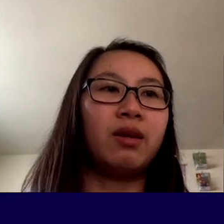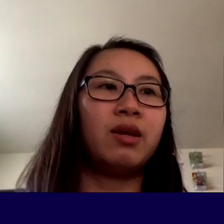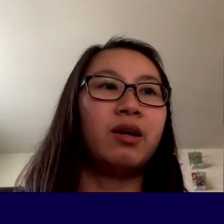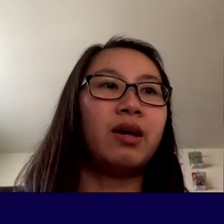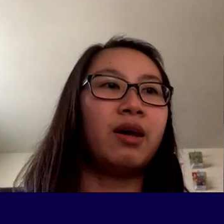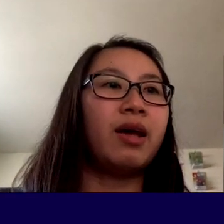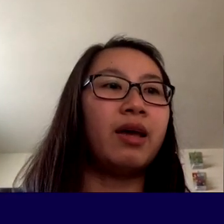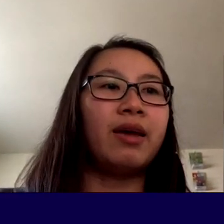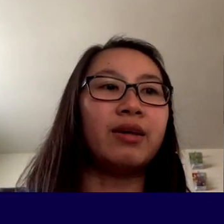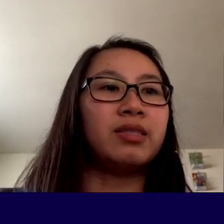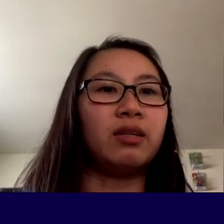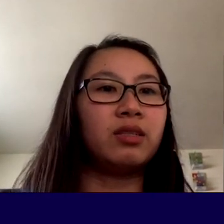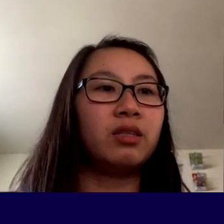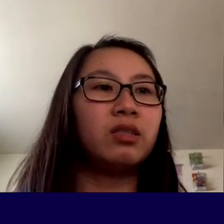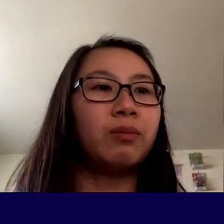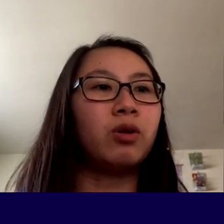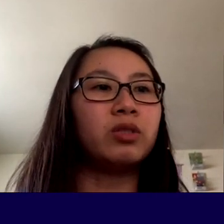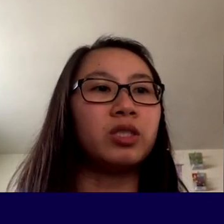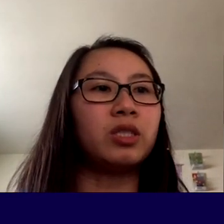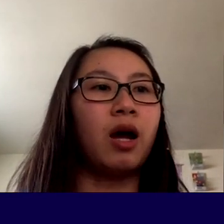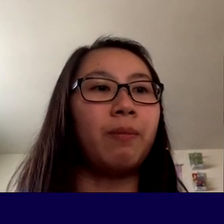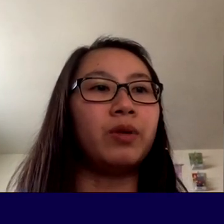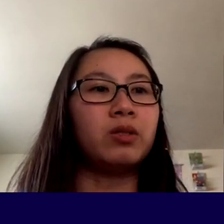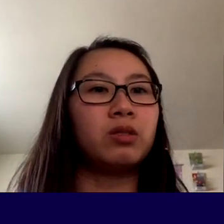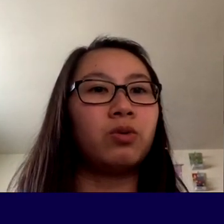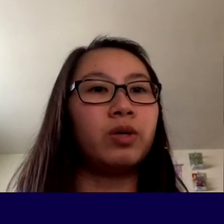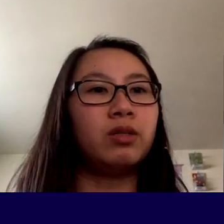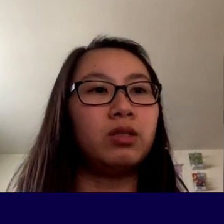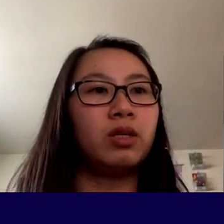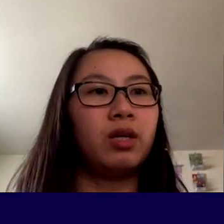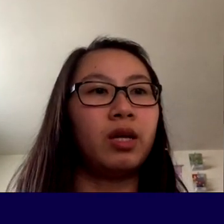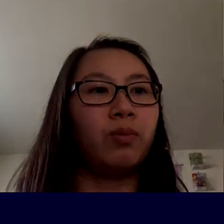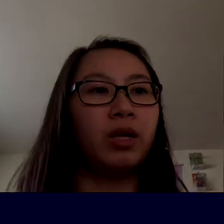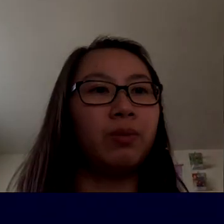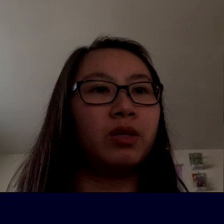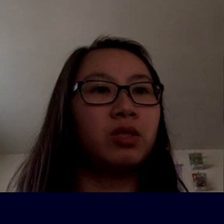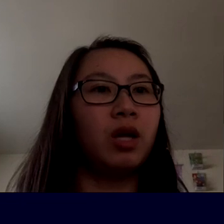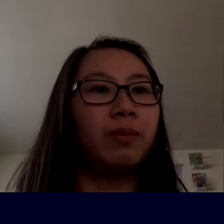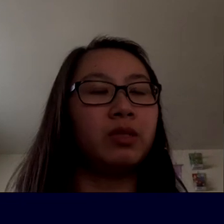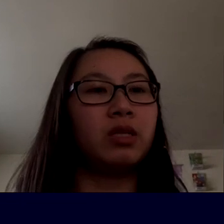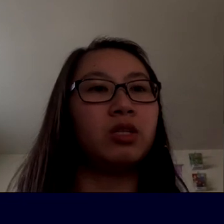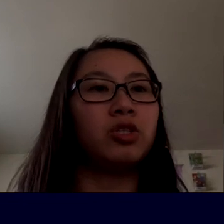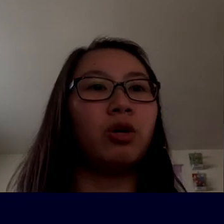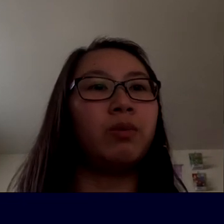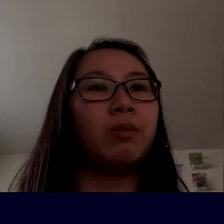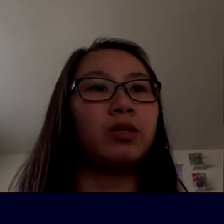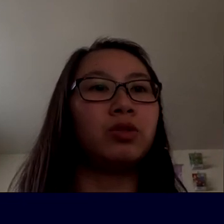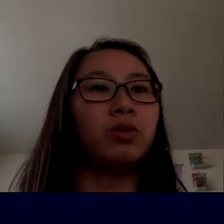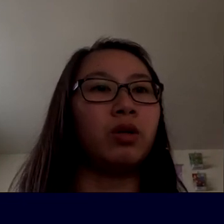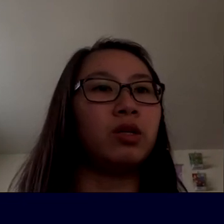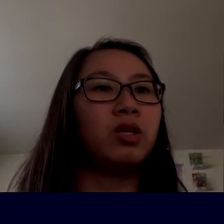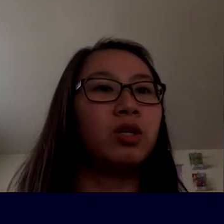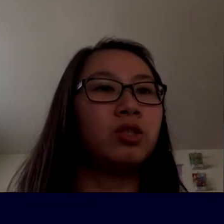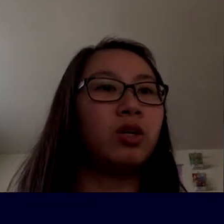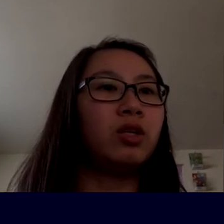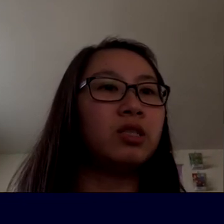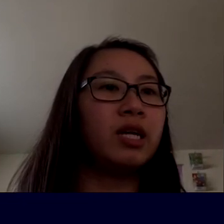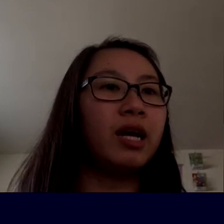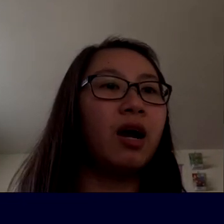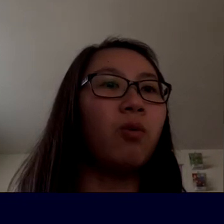ASL skills I'm going to stop this quiz. And when I press stop it's going to show me my score. So it looks like I got